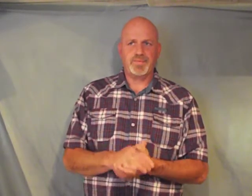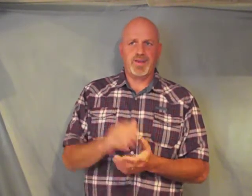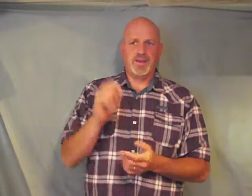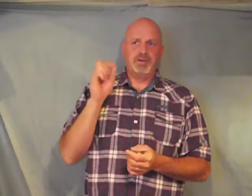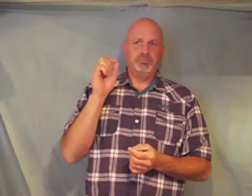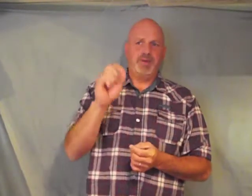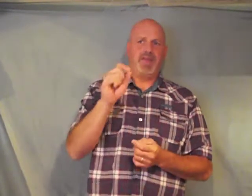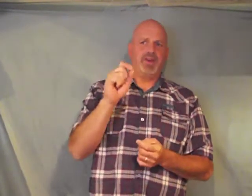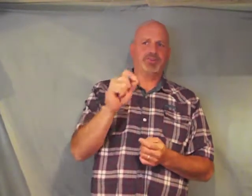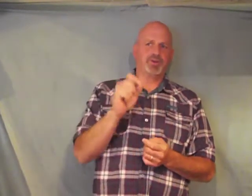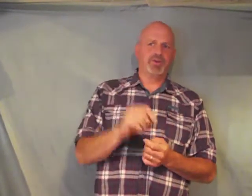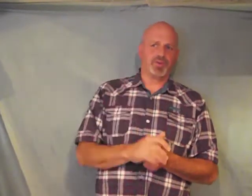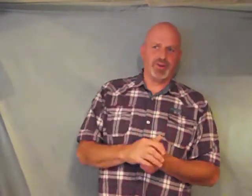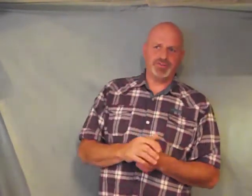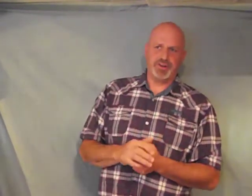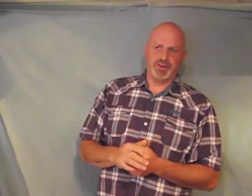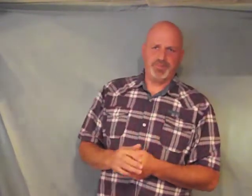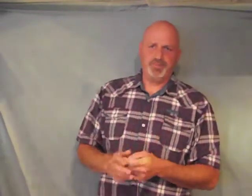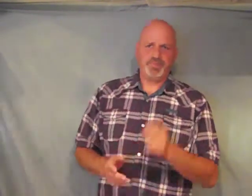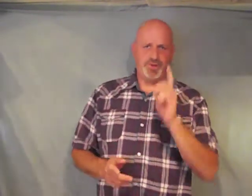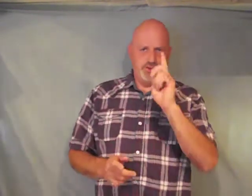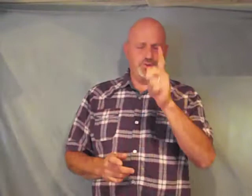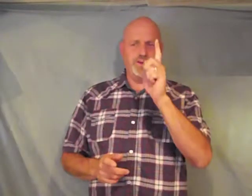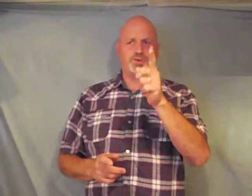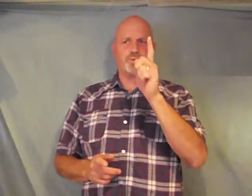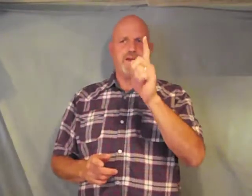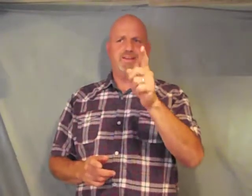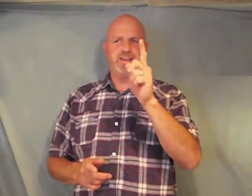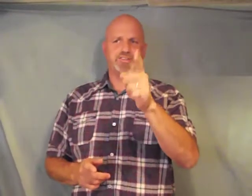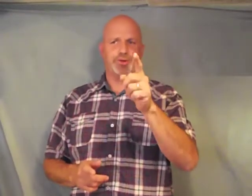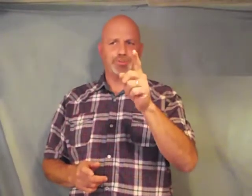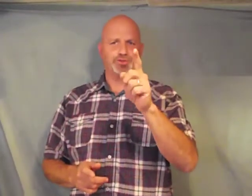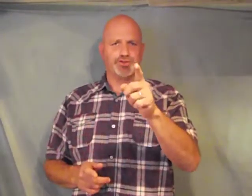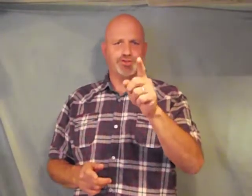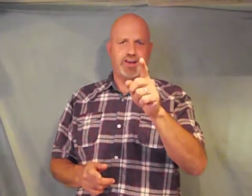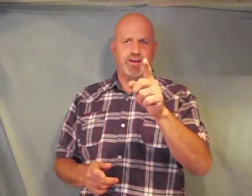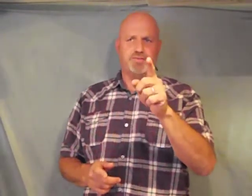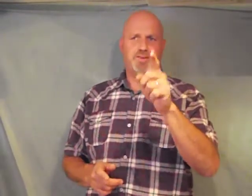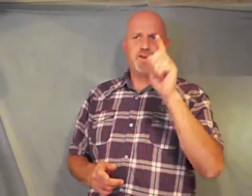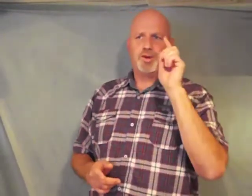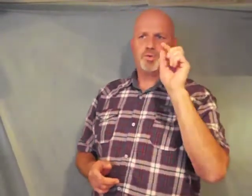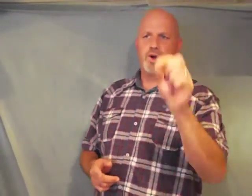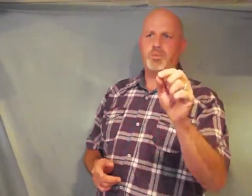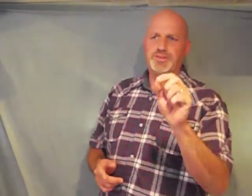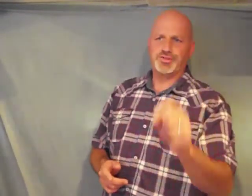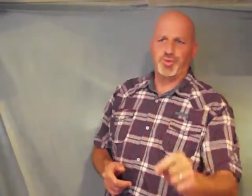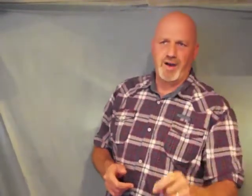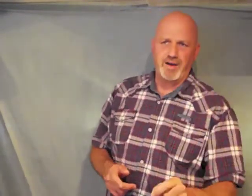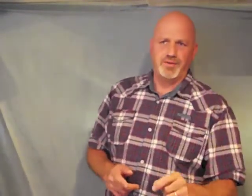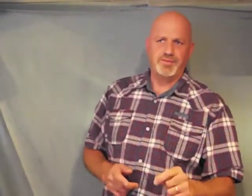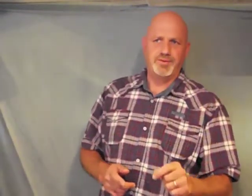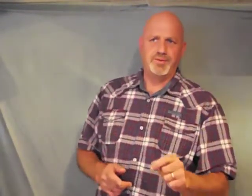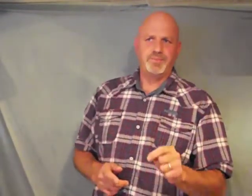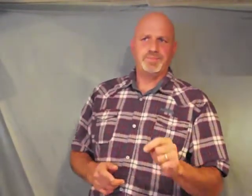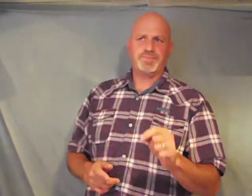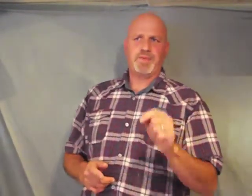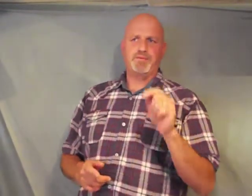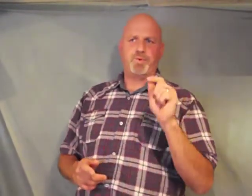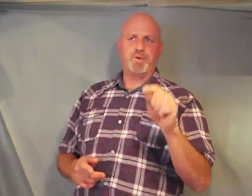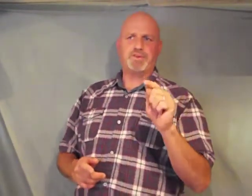being a true Christian you need to read these scriptures yourself Romans 12 14